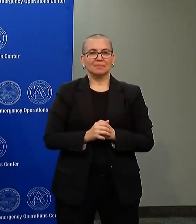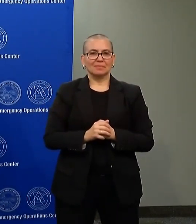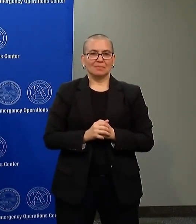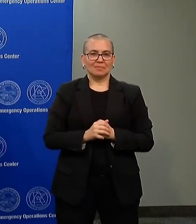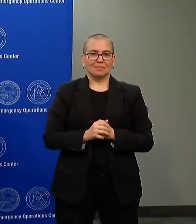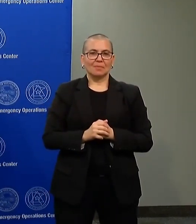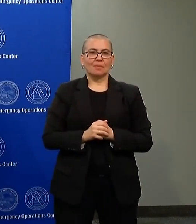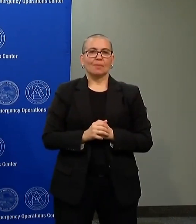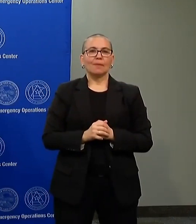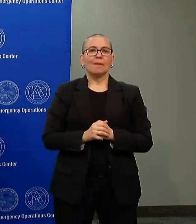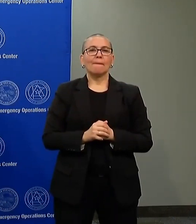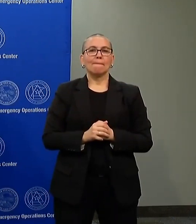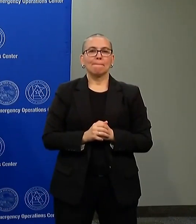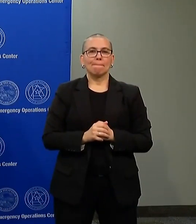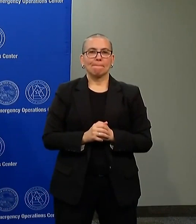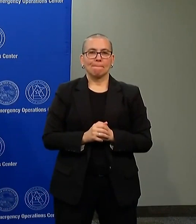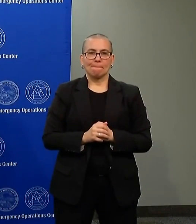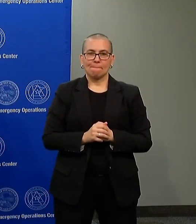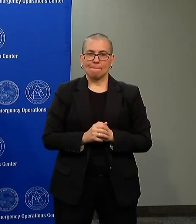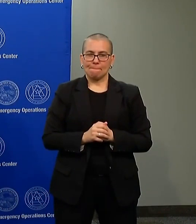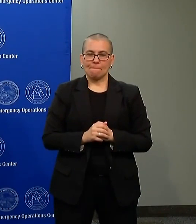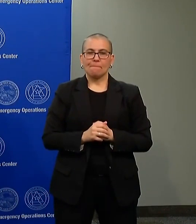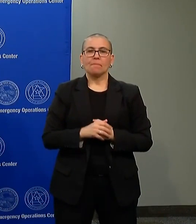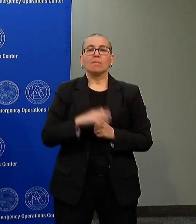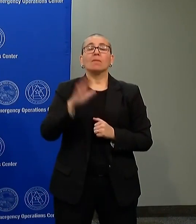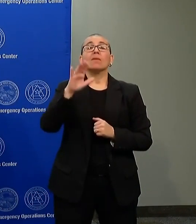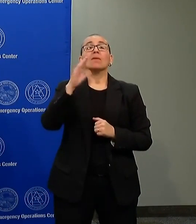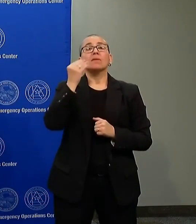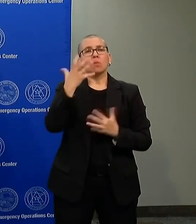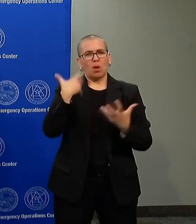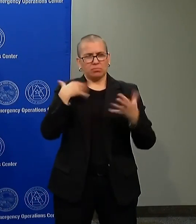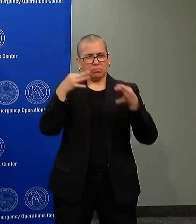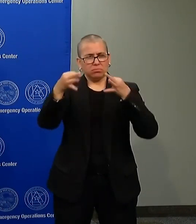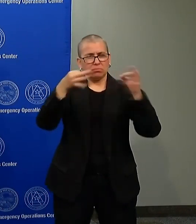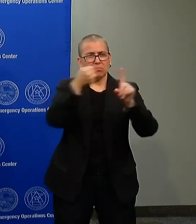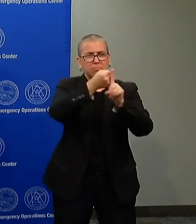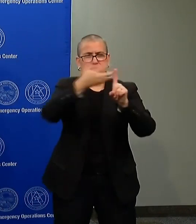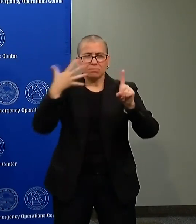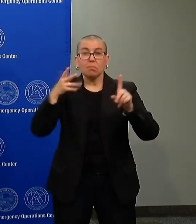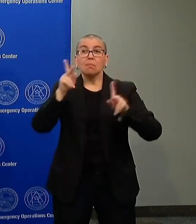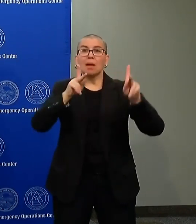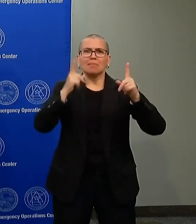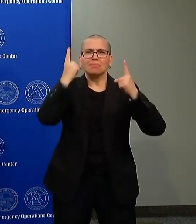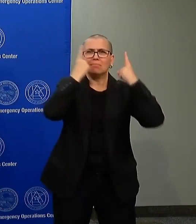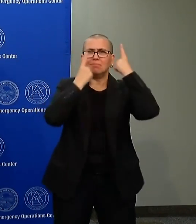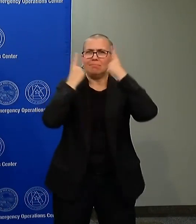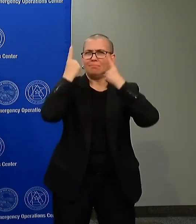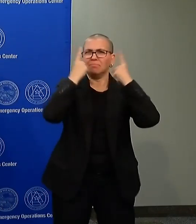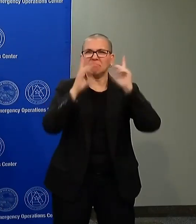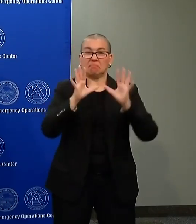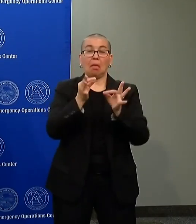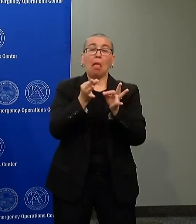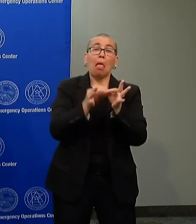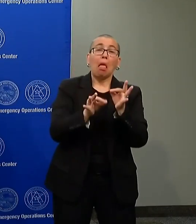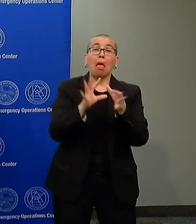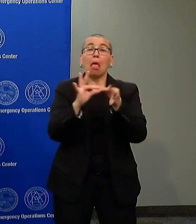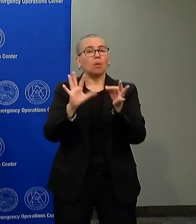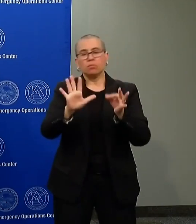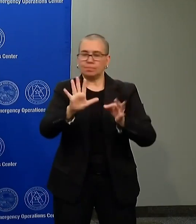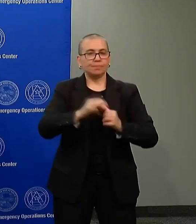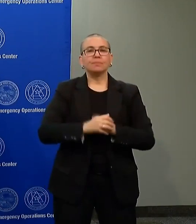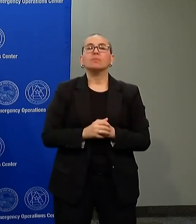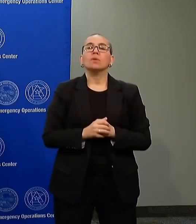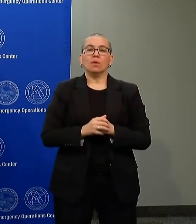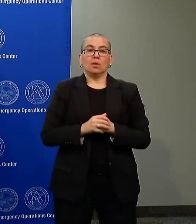going to make light of the seriousness of where we're at. For those who are wondering if we were timid or